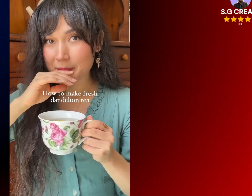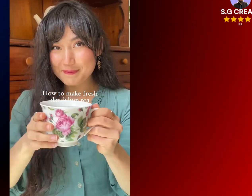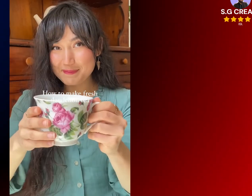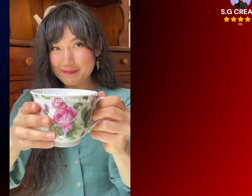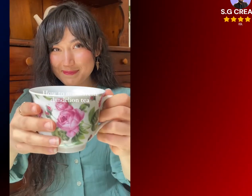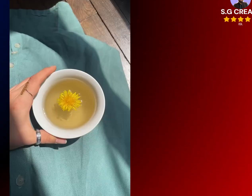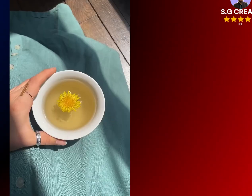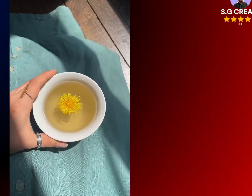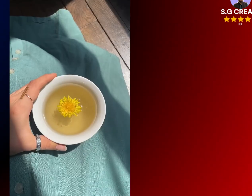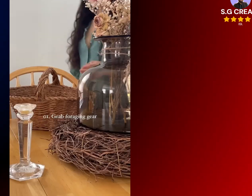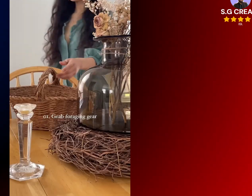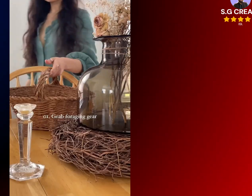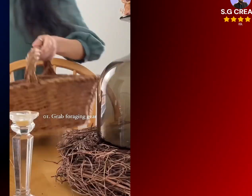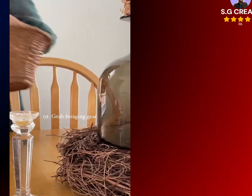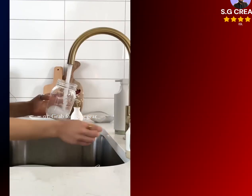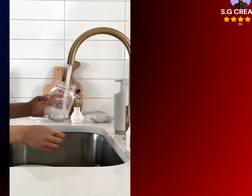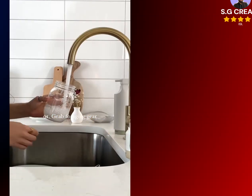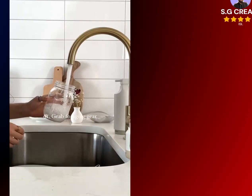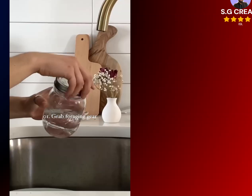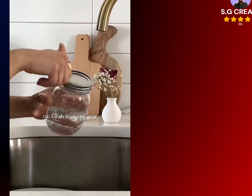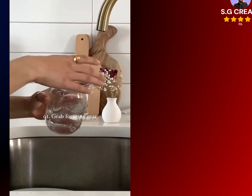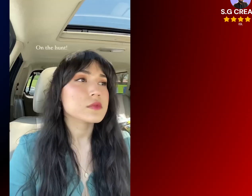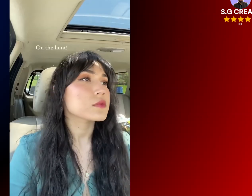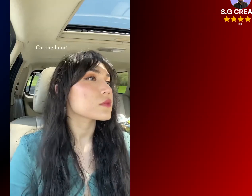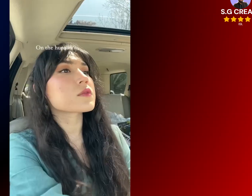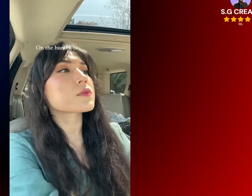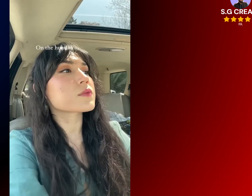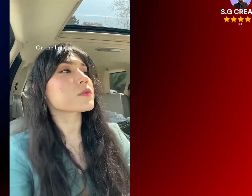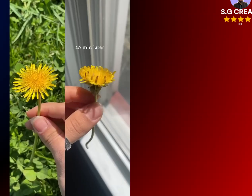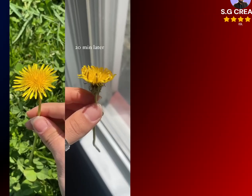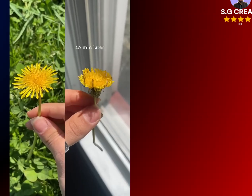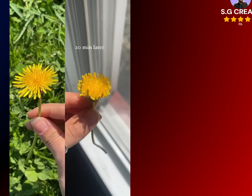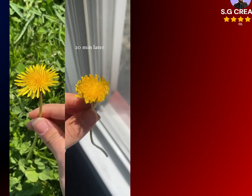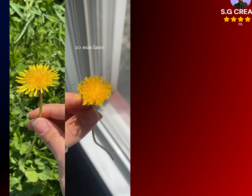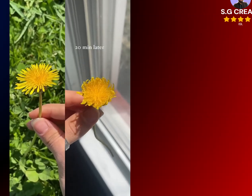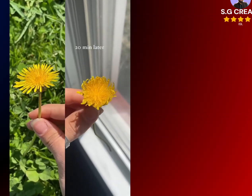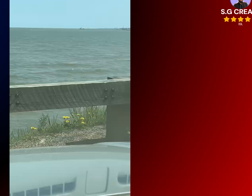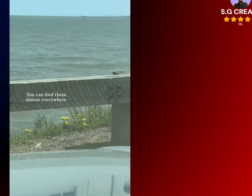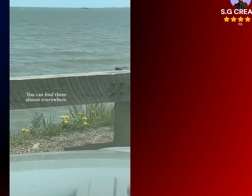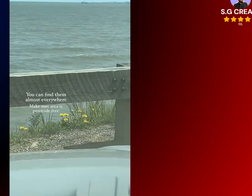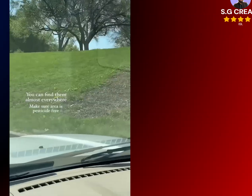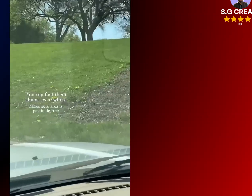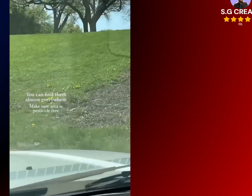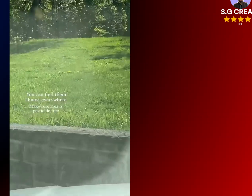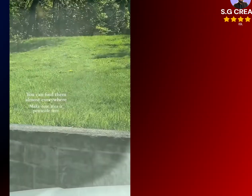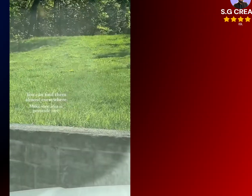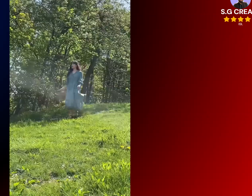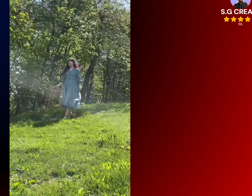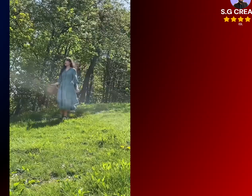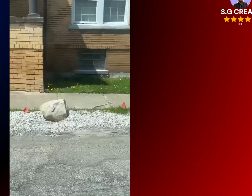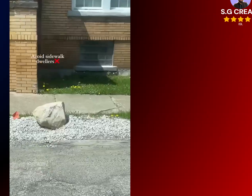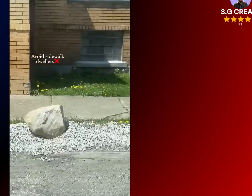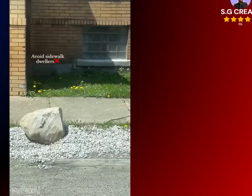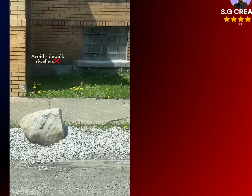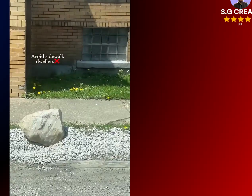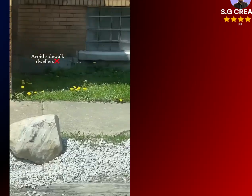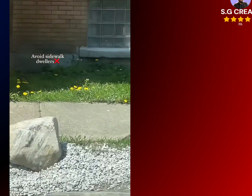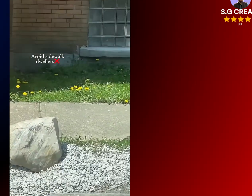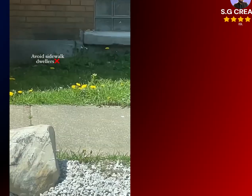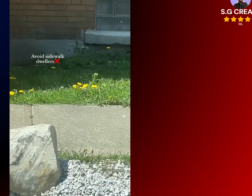into your routine particularly if you are pregnant breastfeeding have underlying health conditions like gallbladder issues or kidney